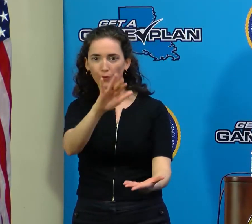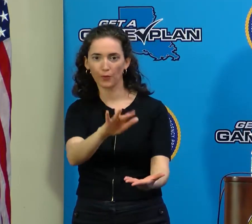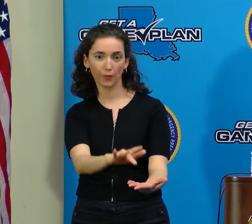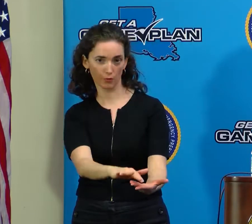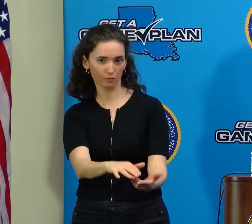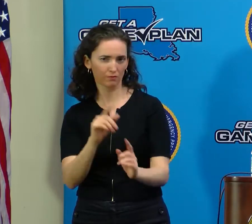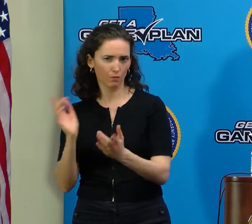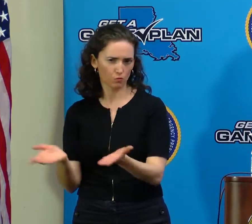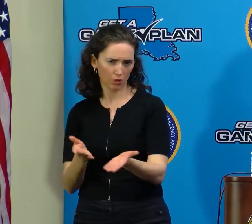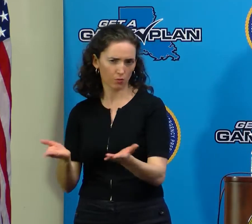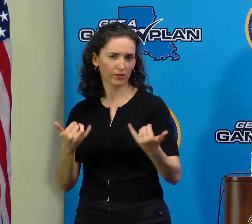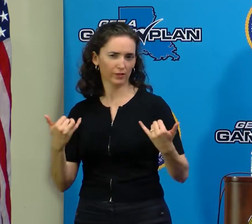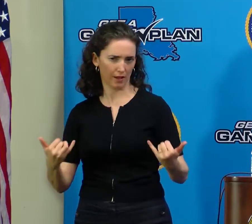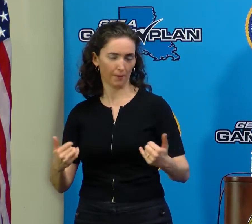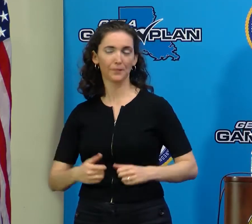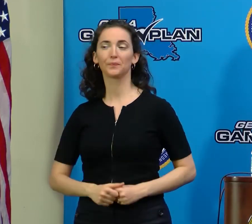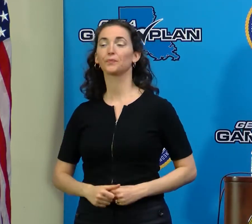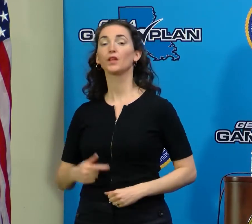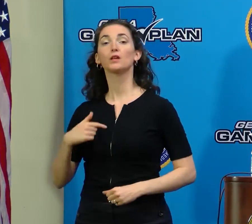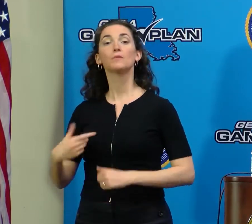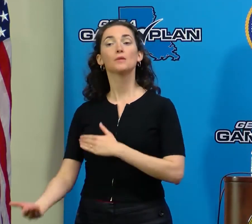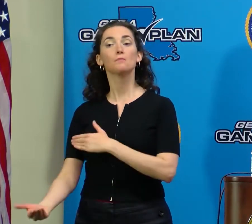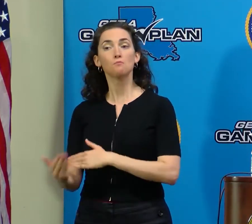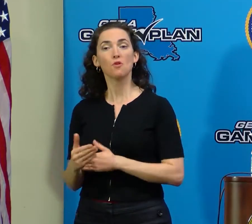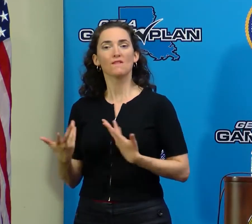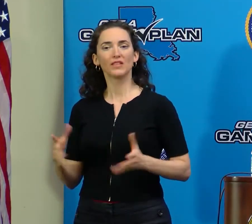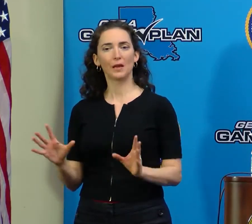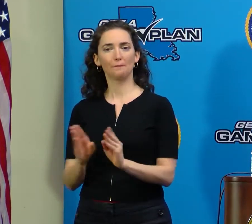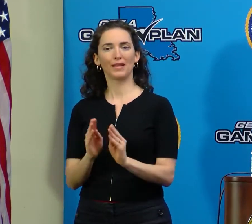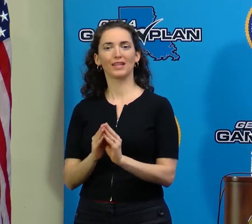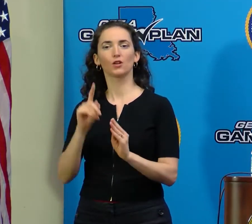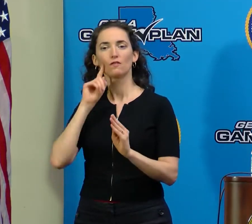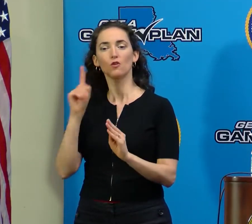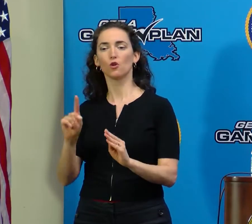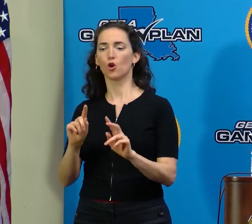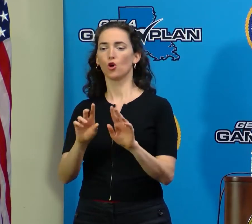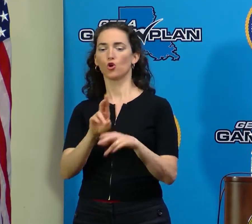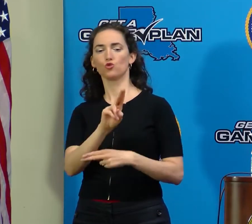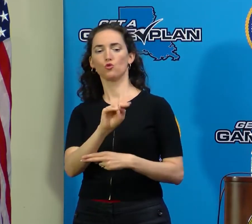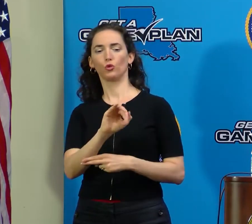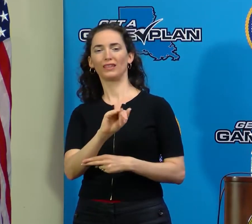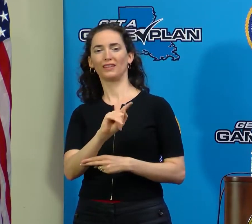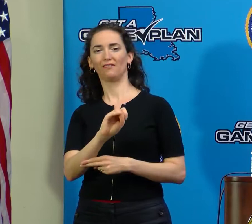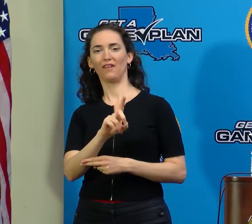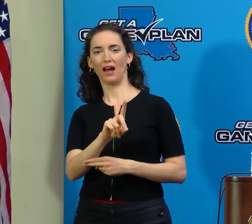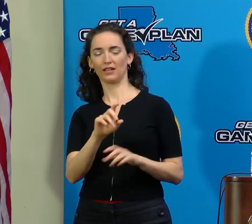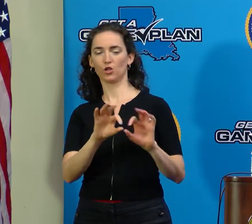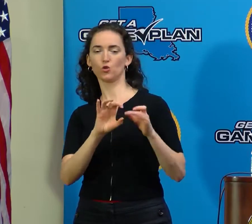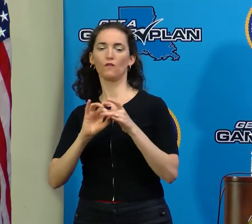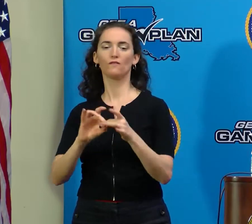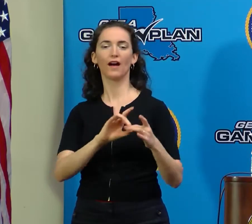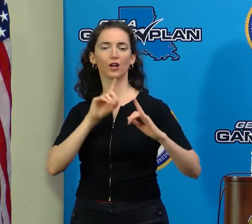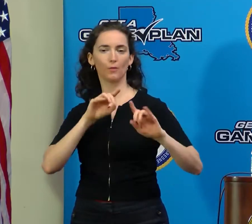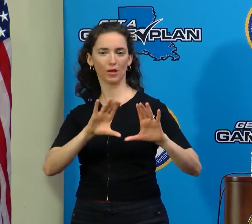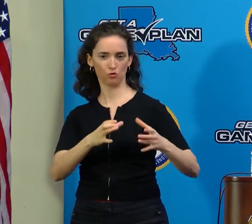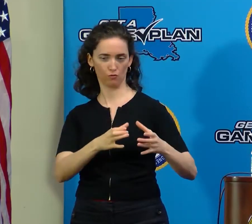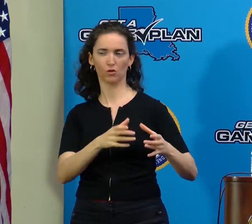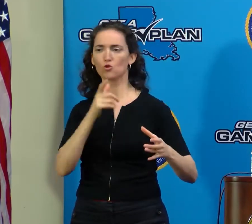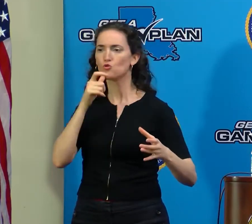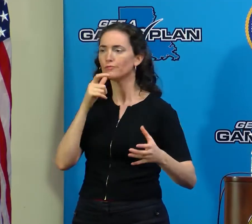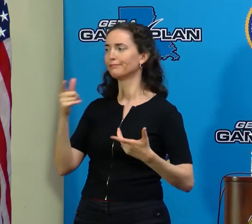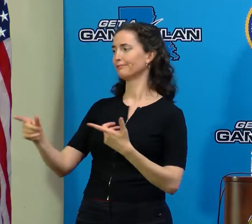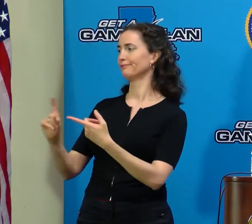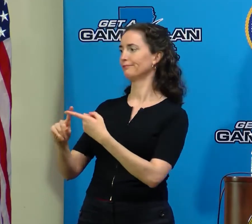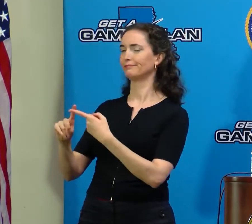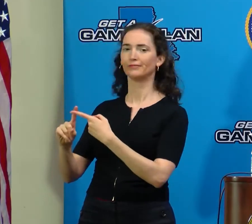This morning, I conducted a unified command group meeting. FEMA representatives were on hand, National Guard, Corps